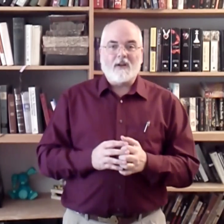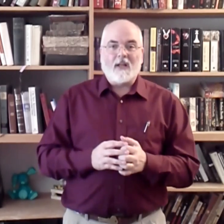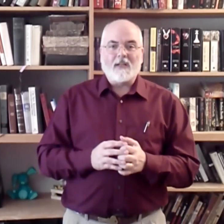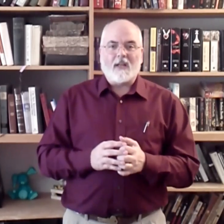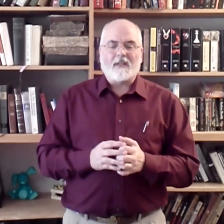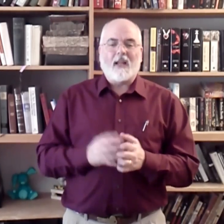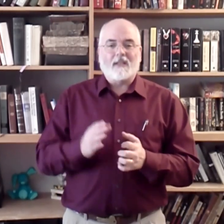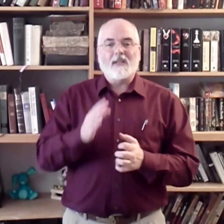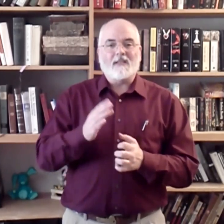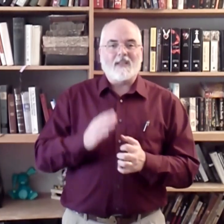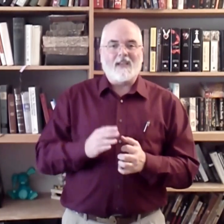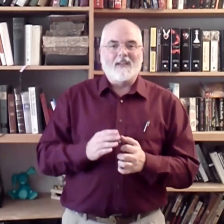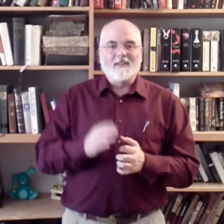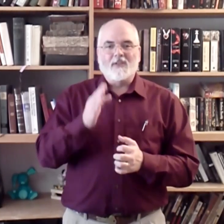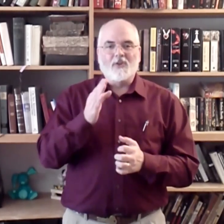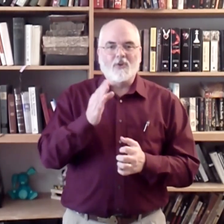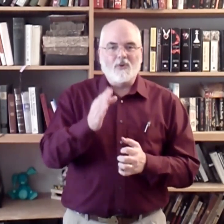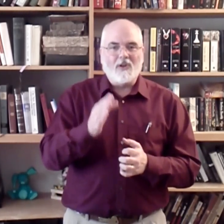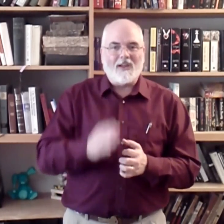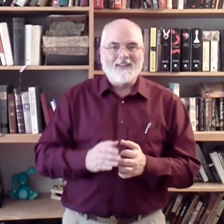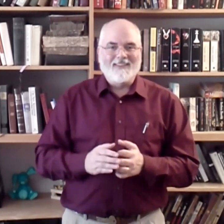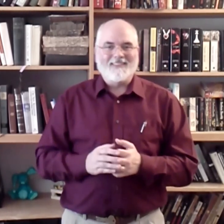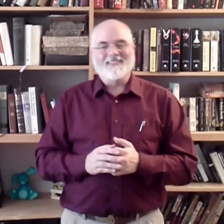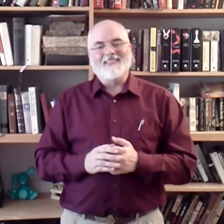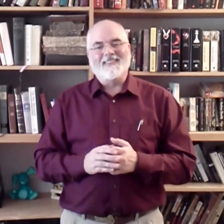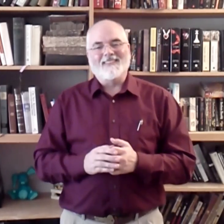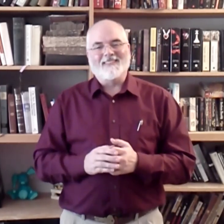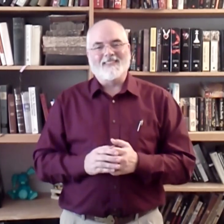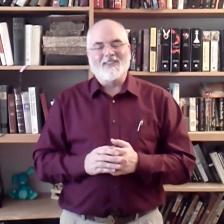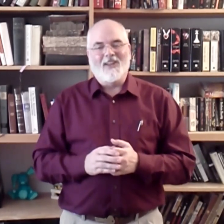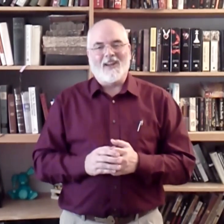there at LTC. Do good. Good luck.